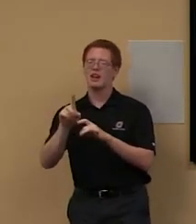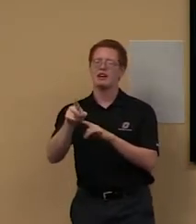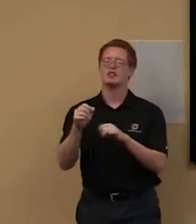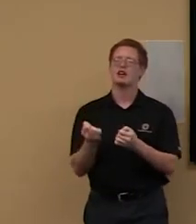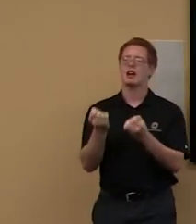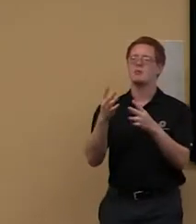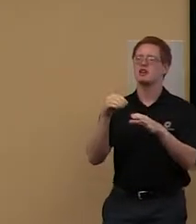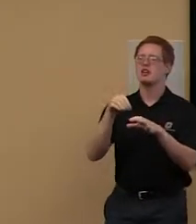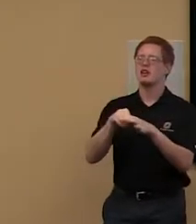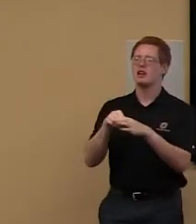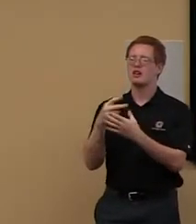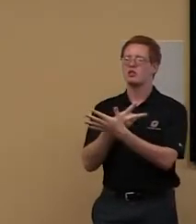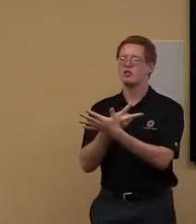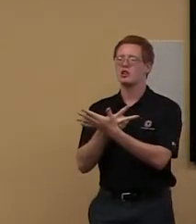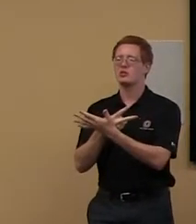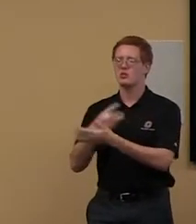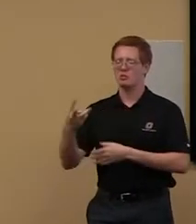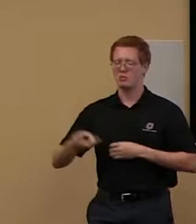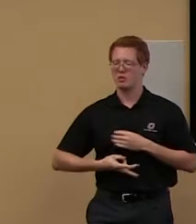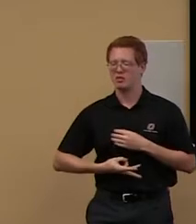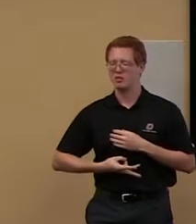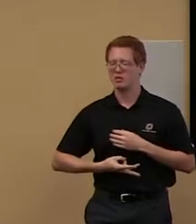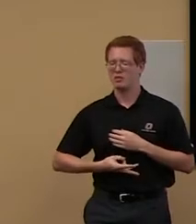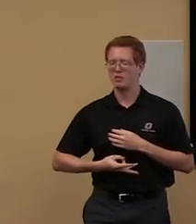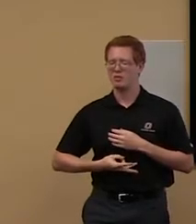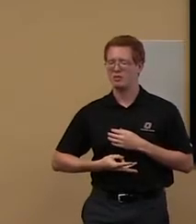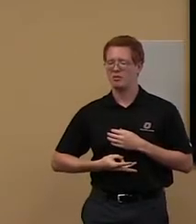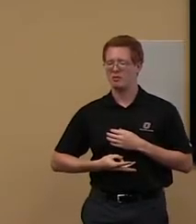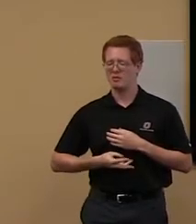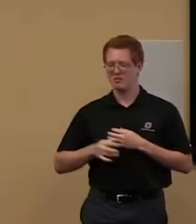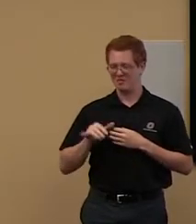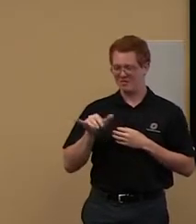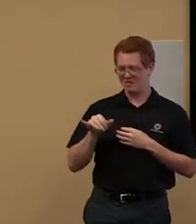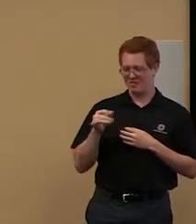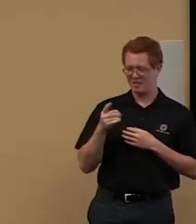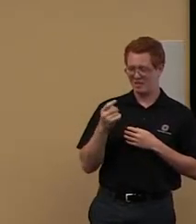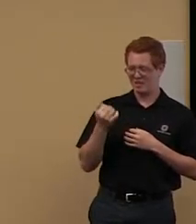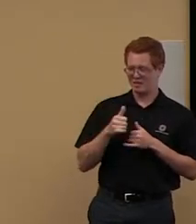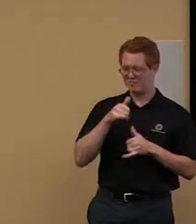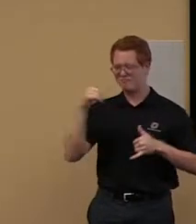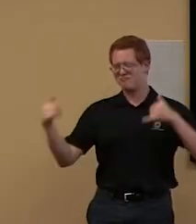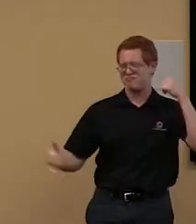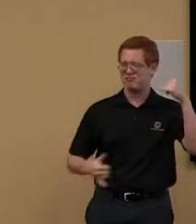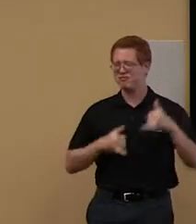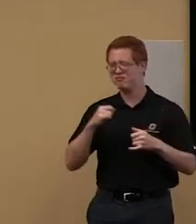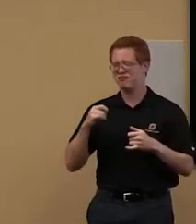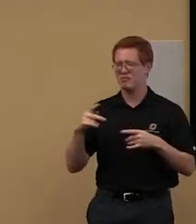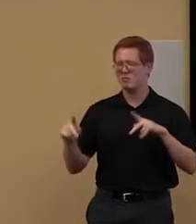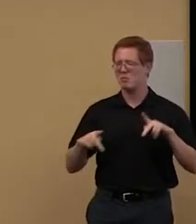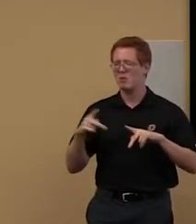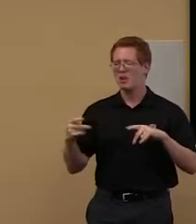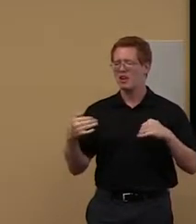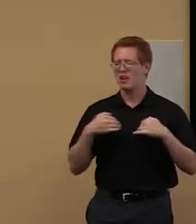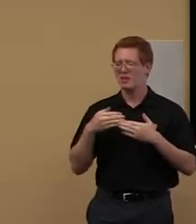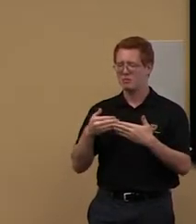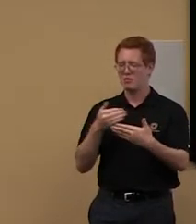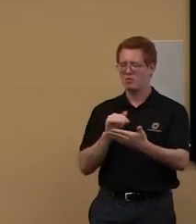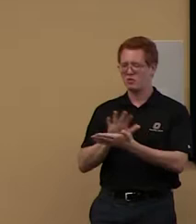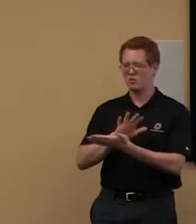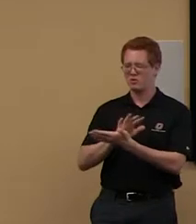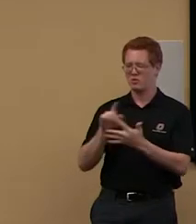student welcome? Any of you? That was the big party they held a couple of weeks ago before school started.